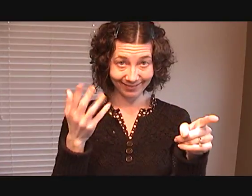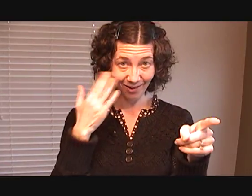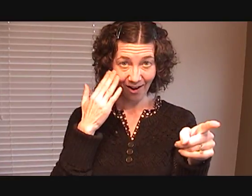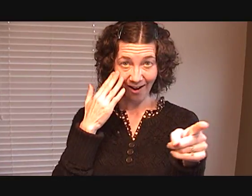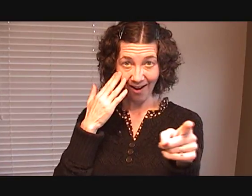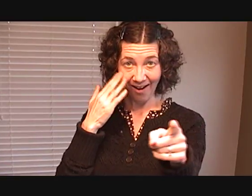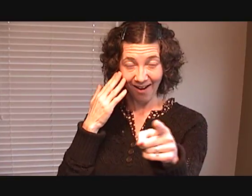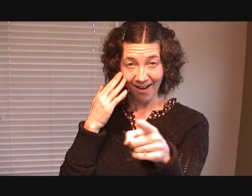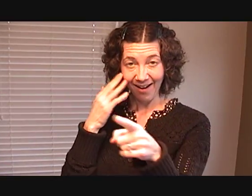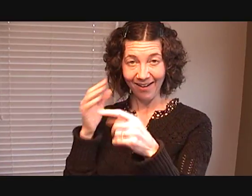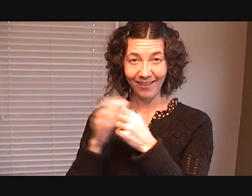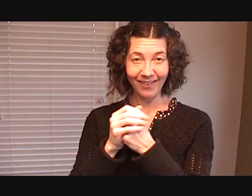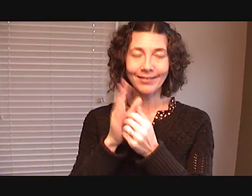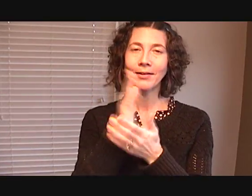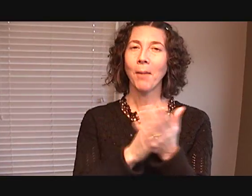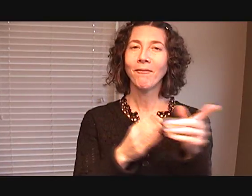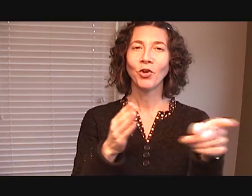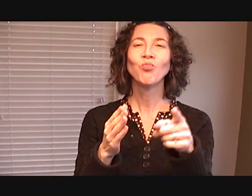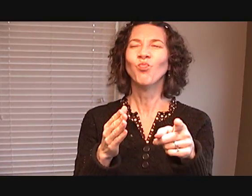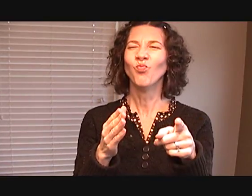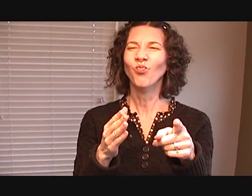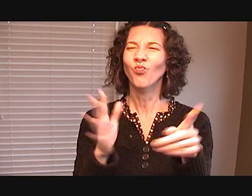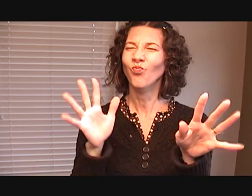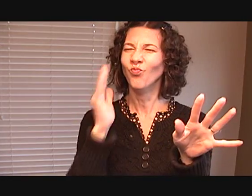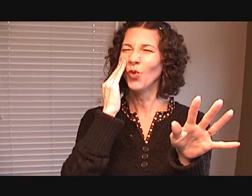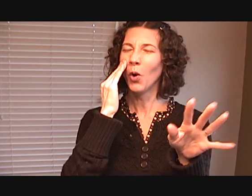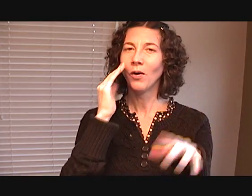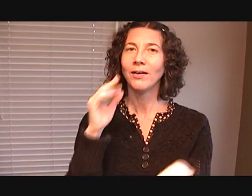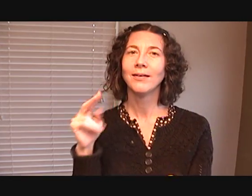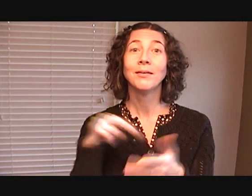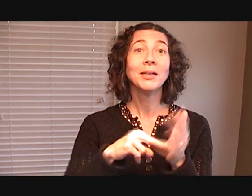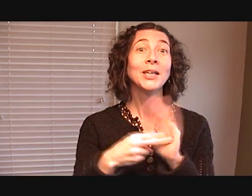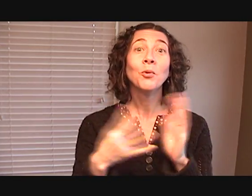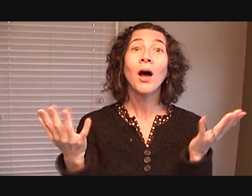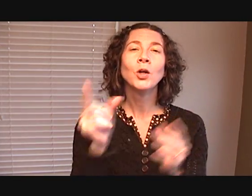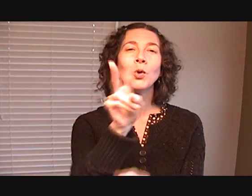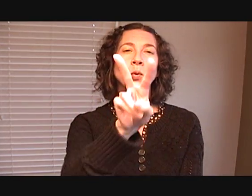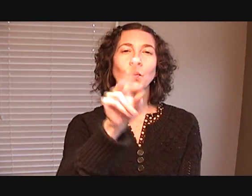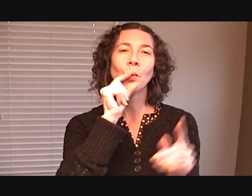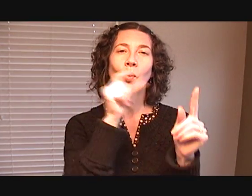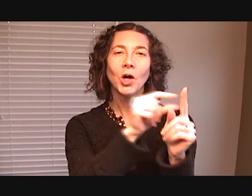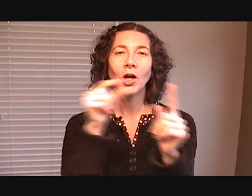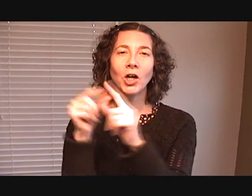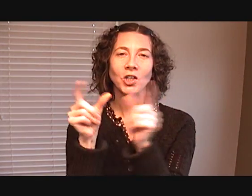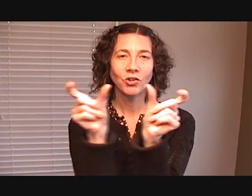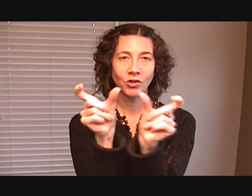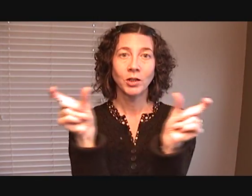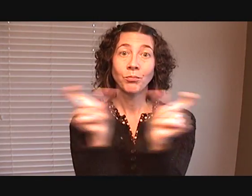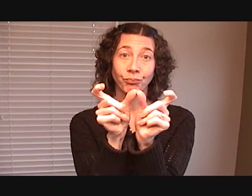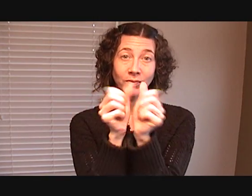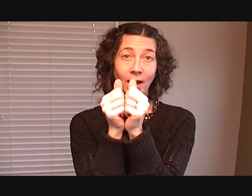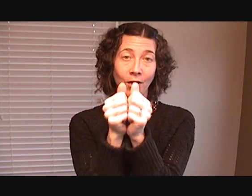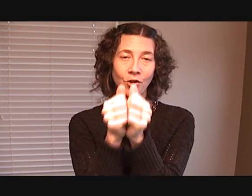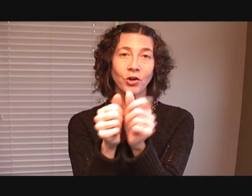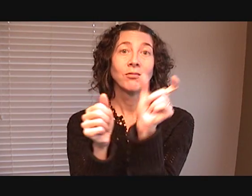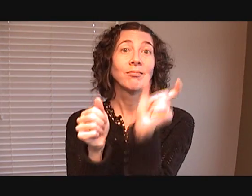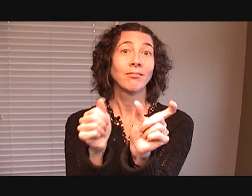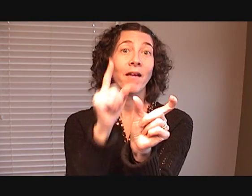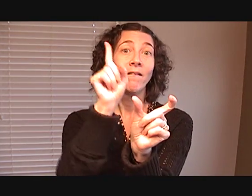Mercy Me. That's called Sink. I'm Kelly Caldwell, and thank you again for your prayers, for those in Haiti. And I just want to ask you to continue